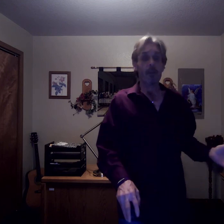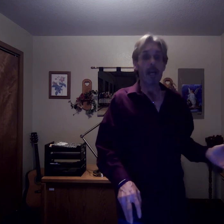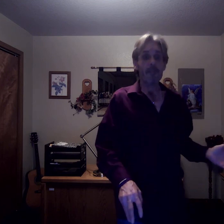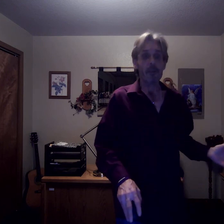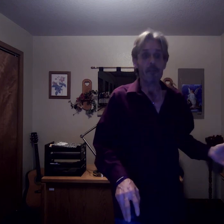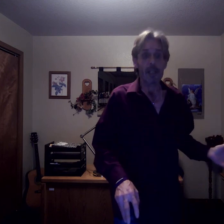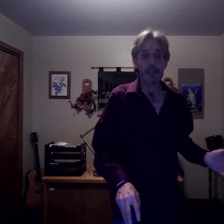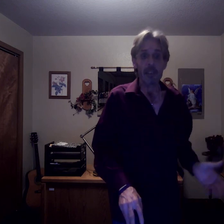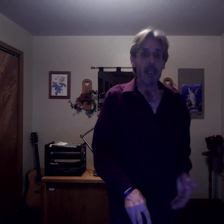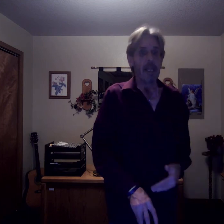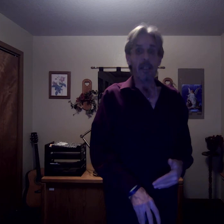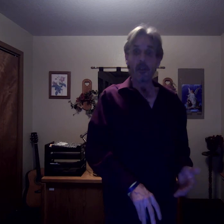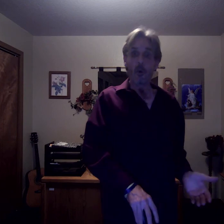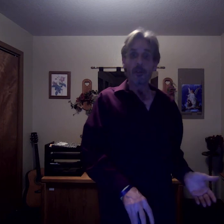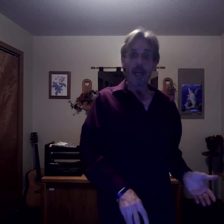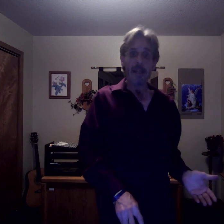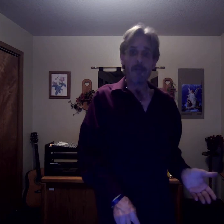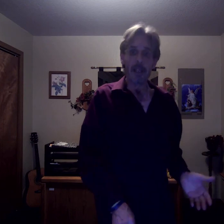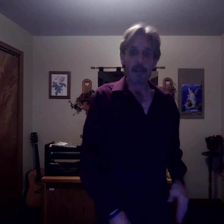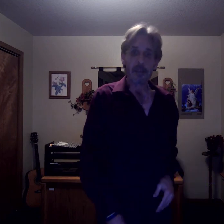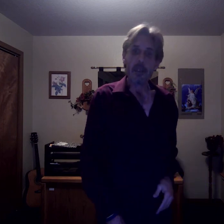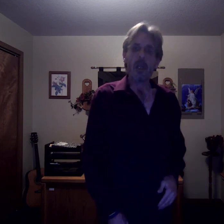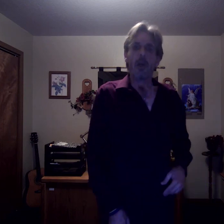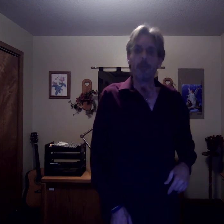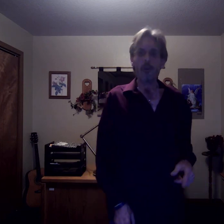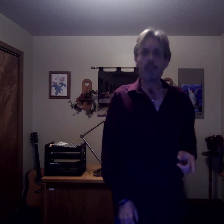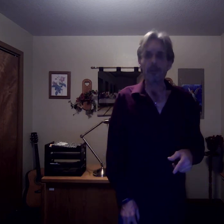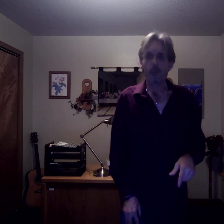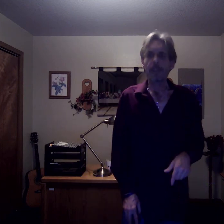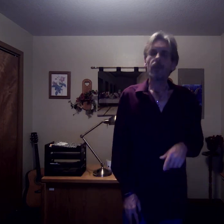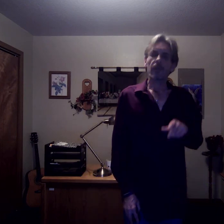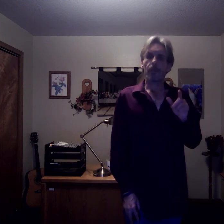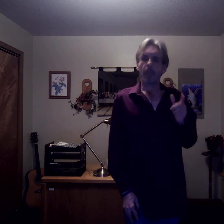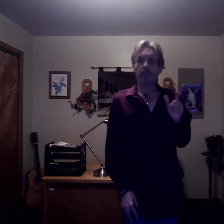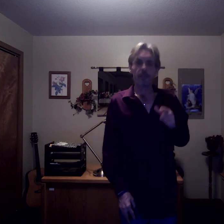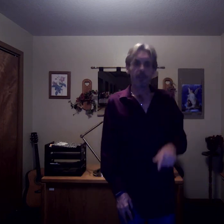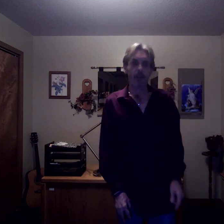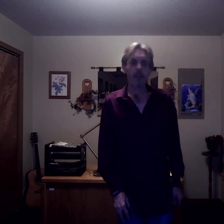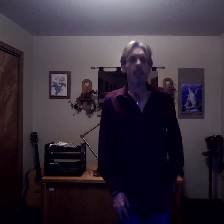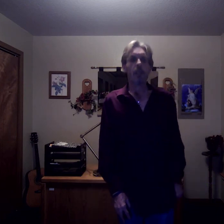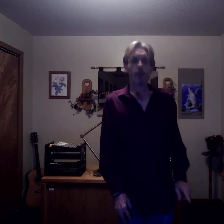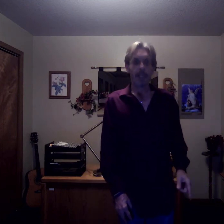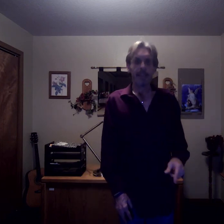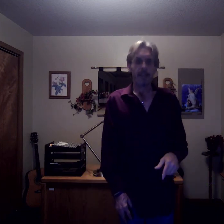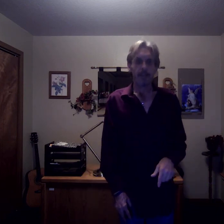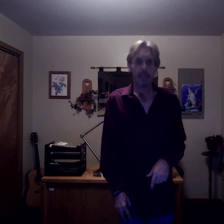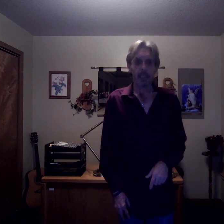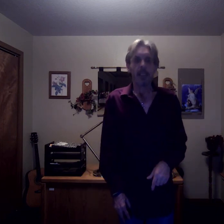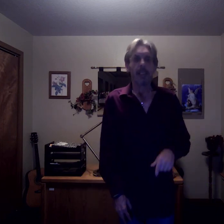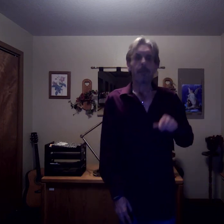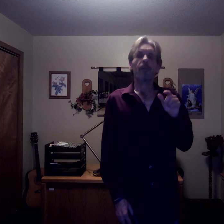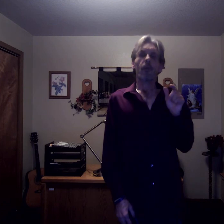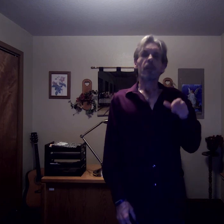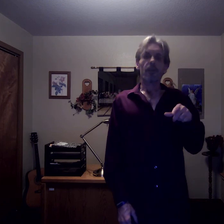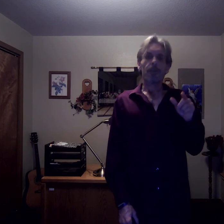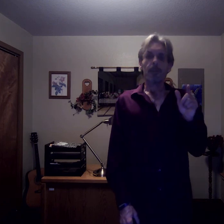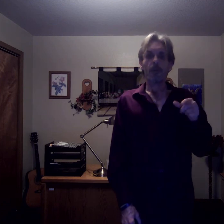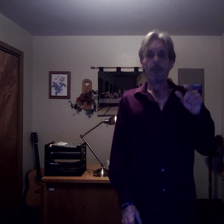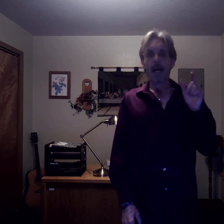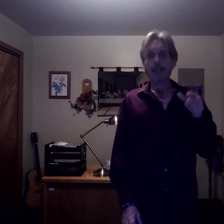after effects and no side effects. Music gives a way to express itself creatively. It refreshes people's minds